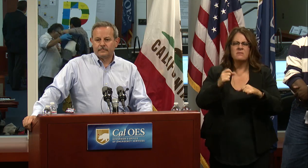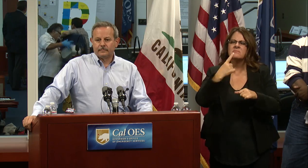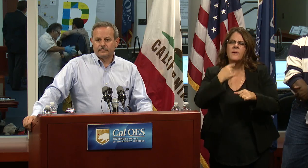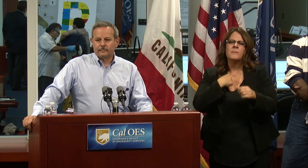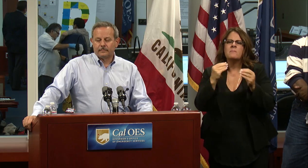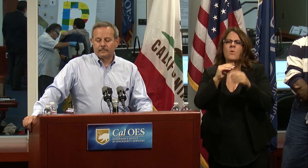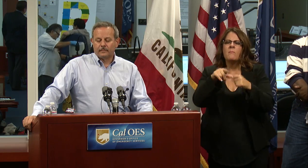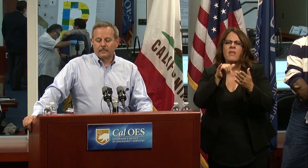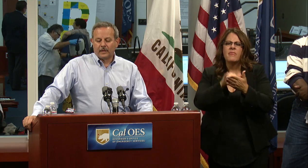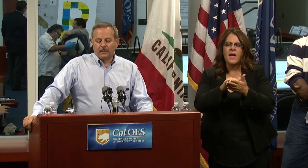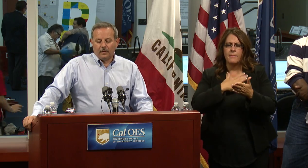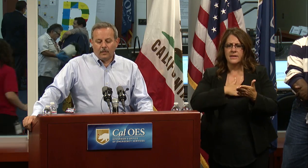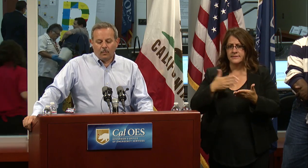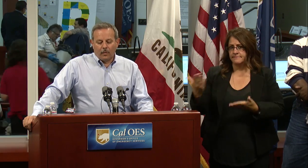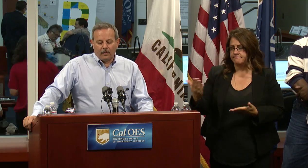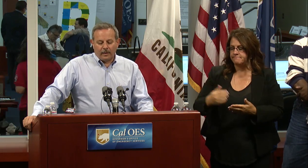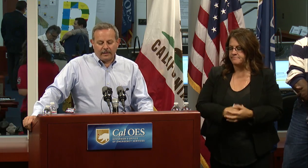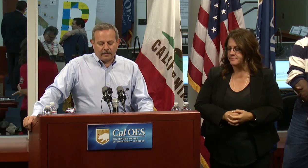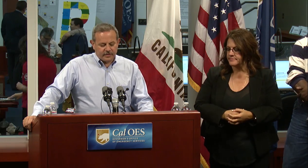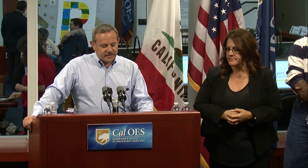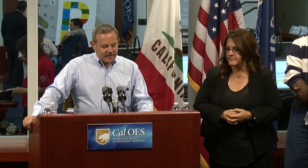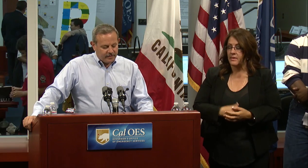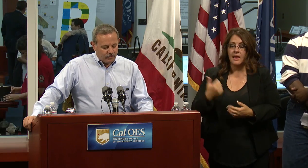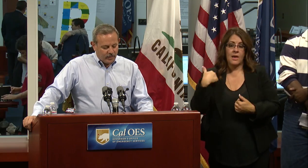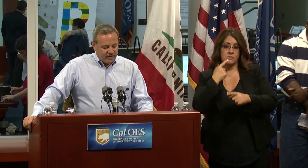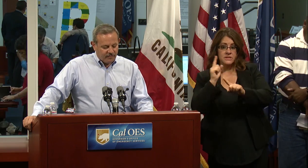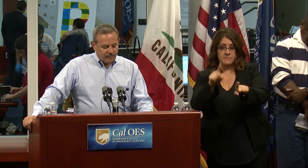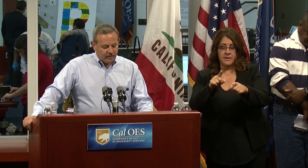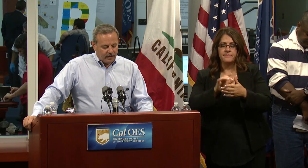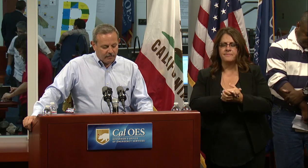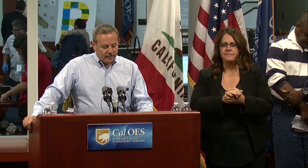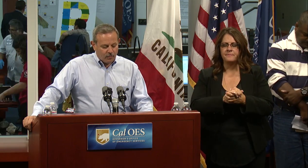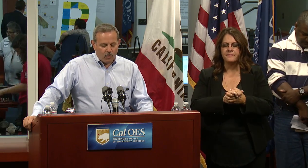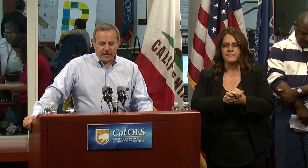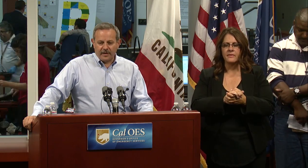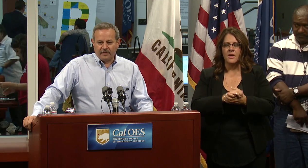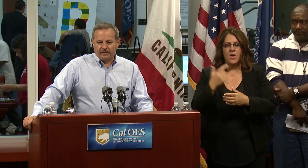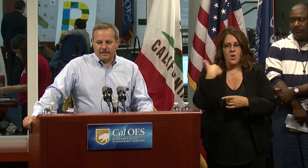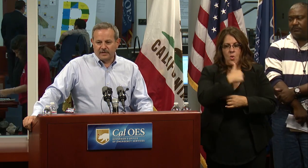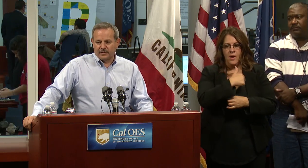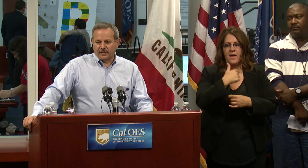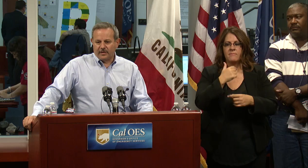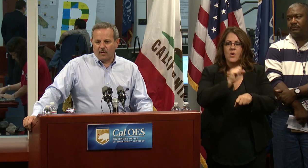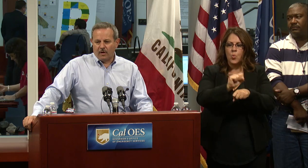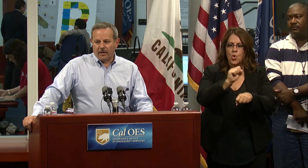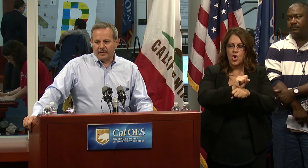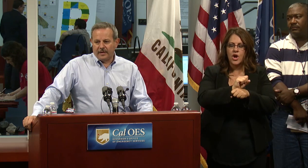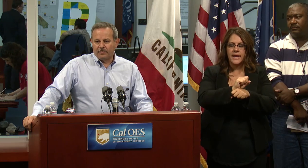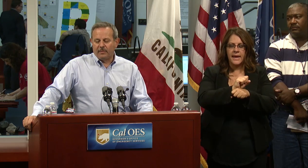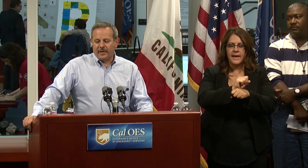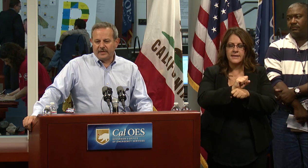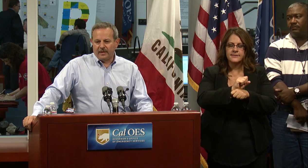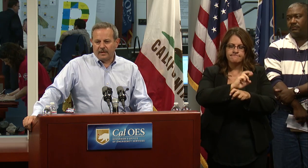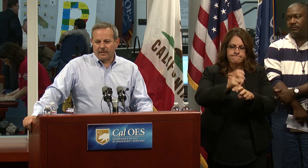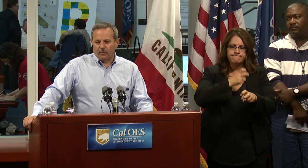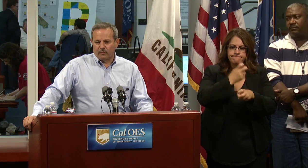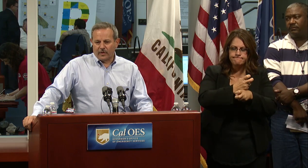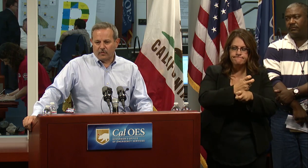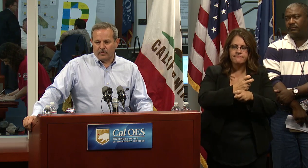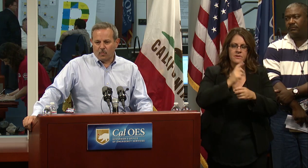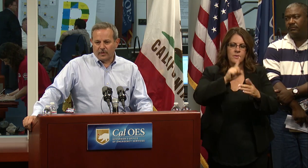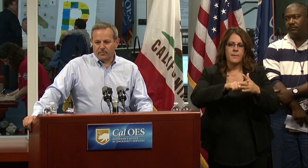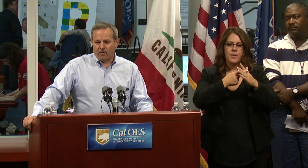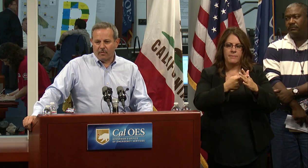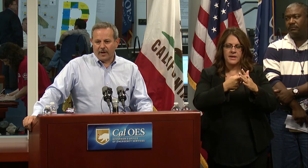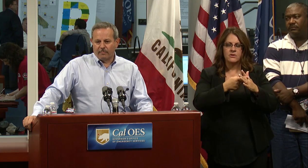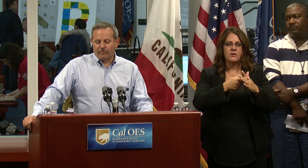bit more about that? Well, I would just say that we have been working diligently on implementing an earthquake